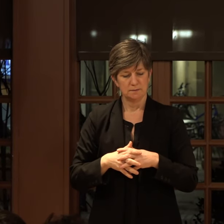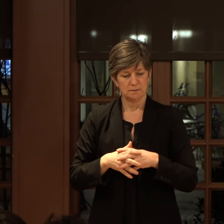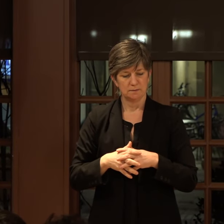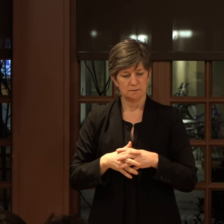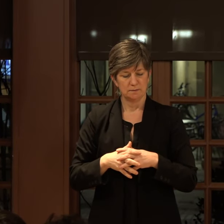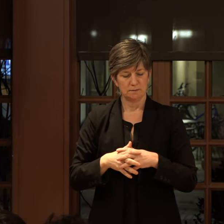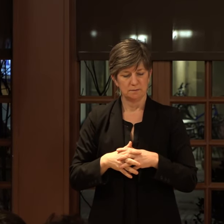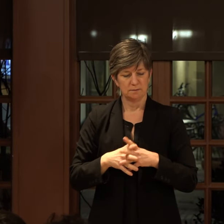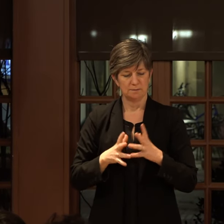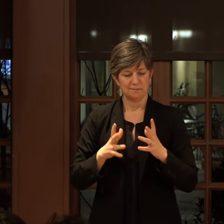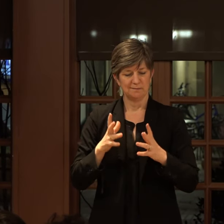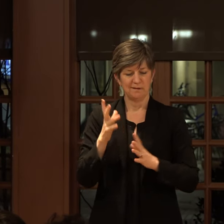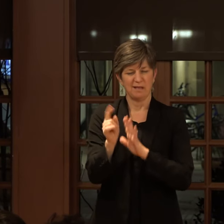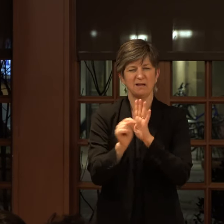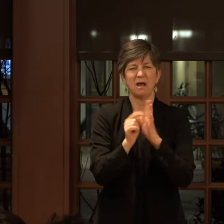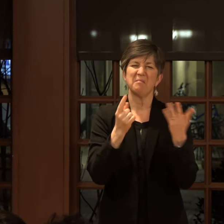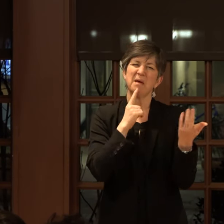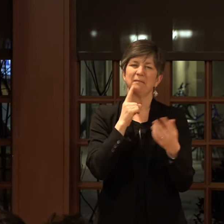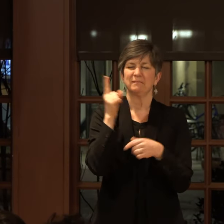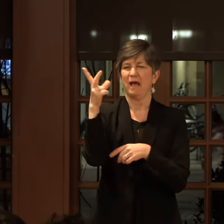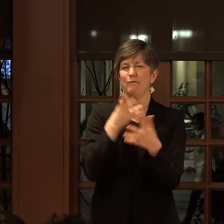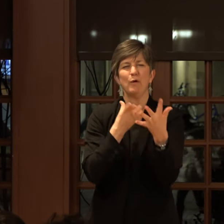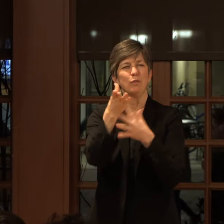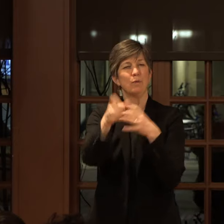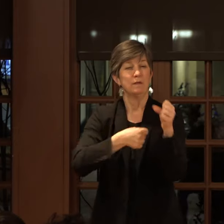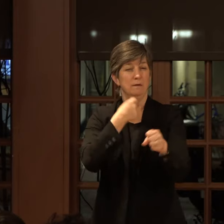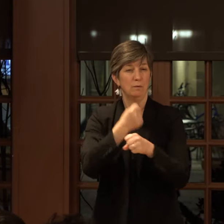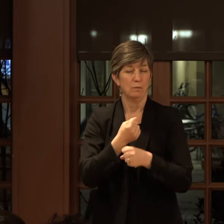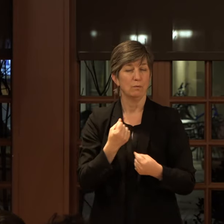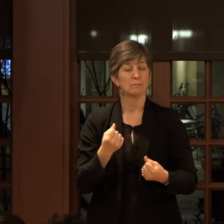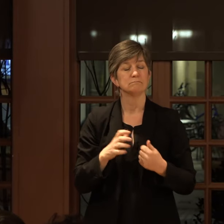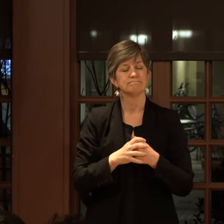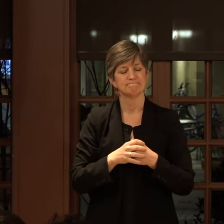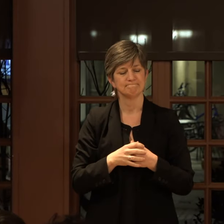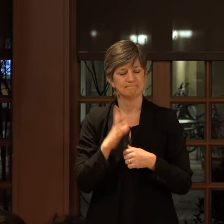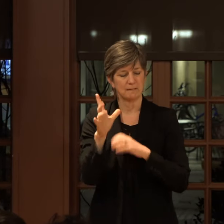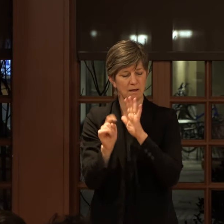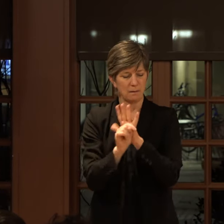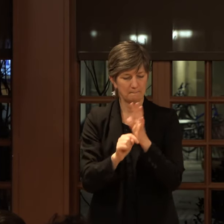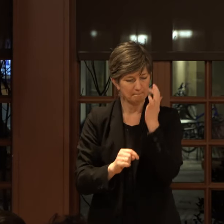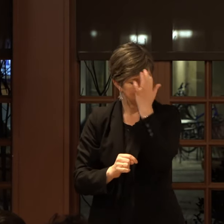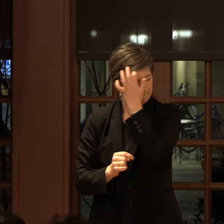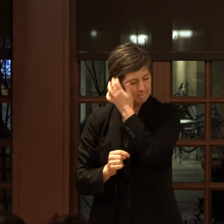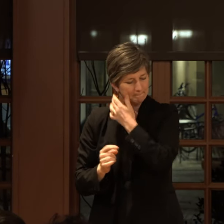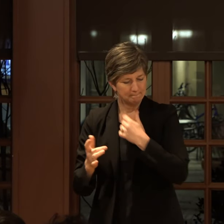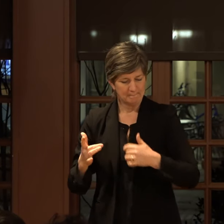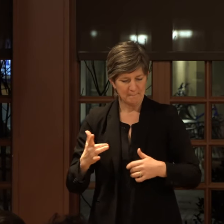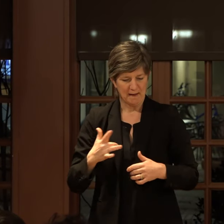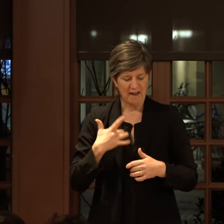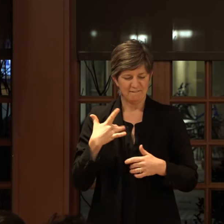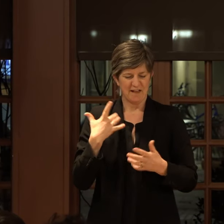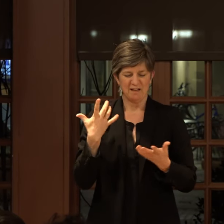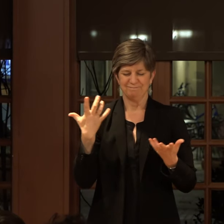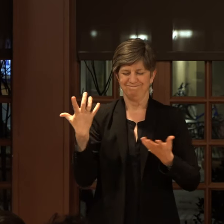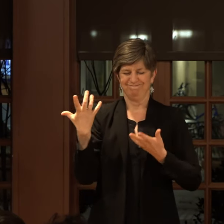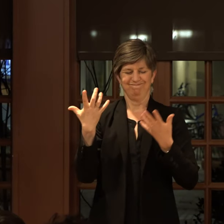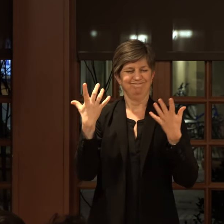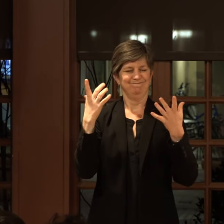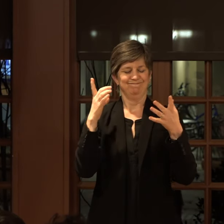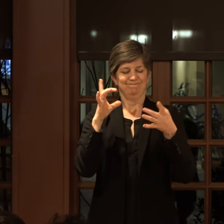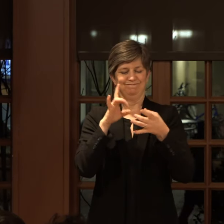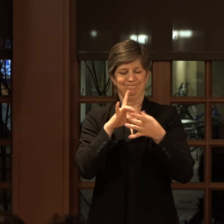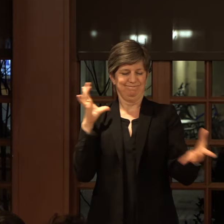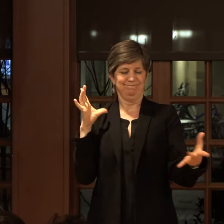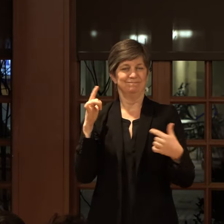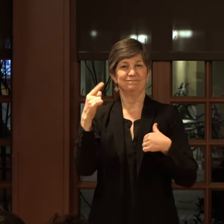And at the time, was about halfway through the year. And at the time, I felt so displaced that really the only